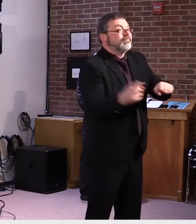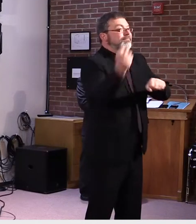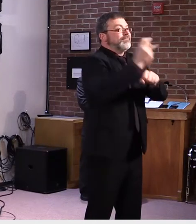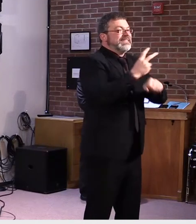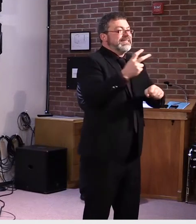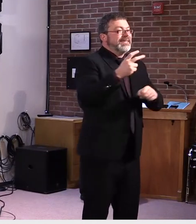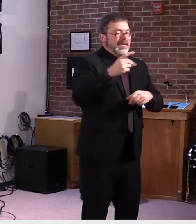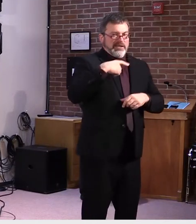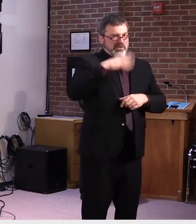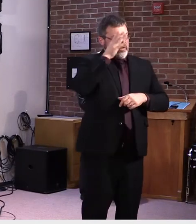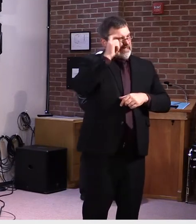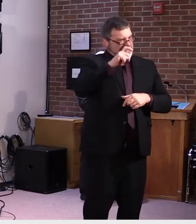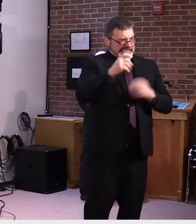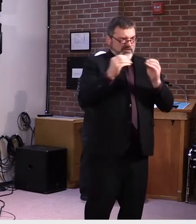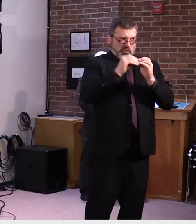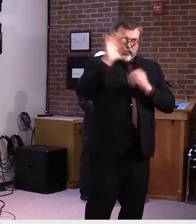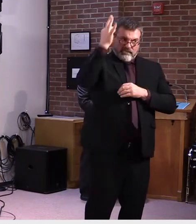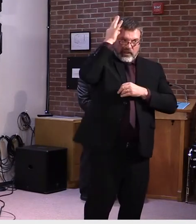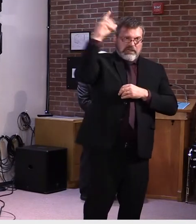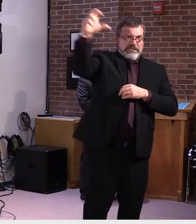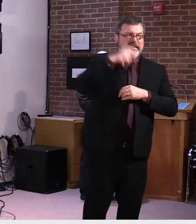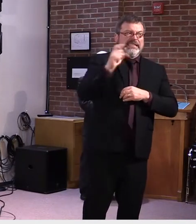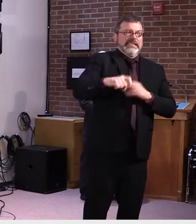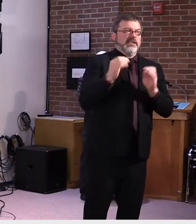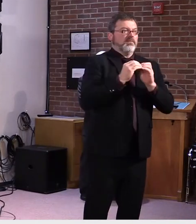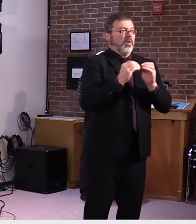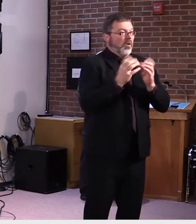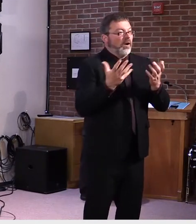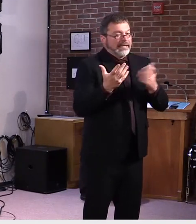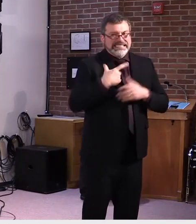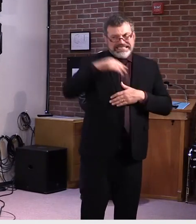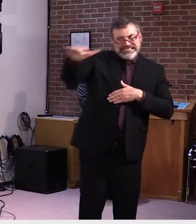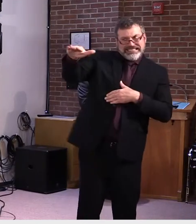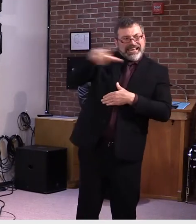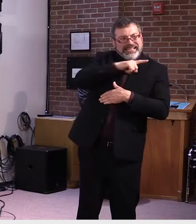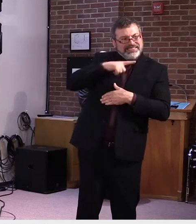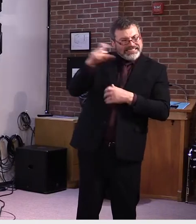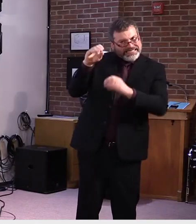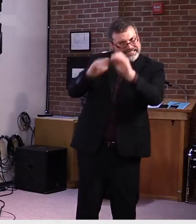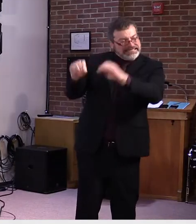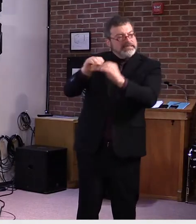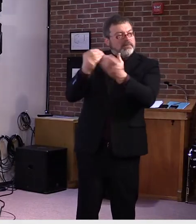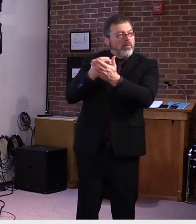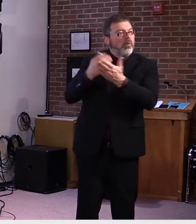That concludes my update on the reopening work. I'll turn it over to Commissioner Levine.